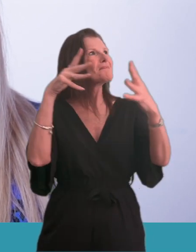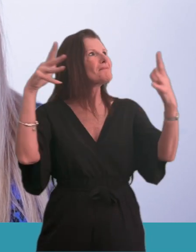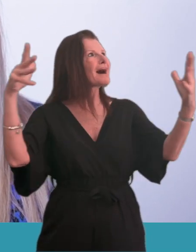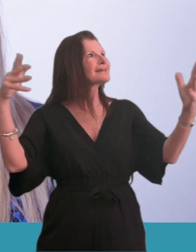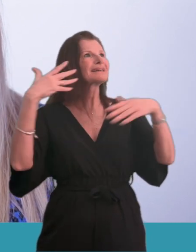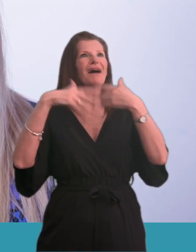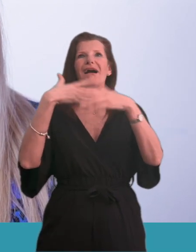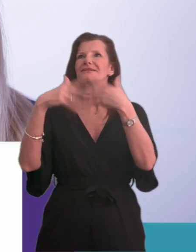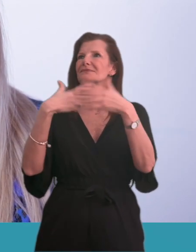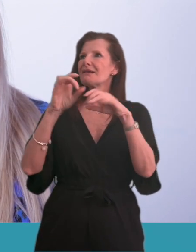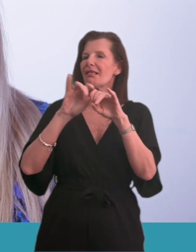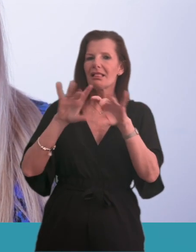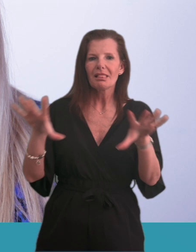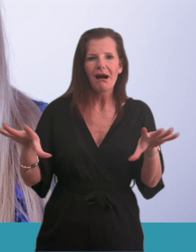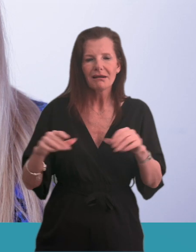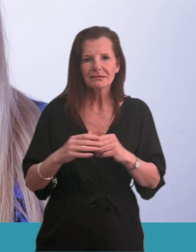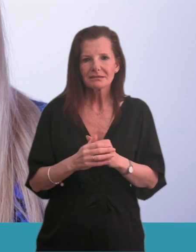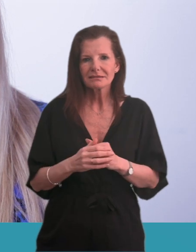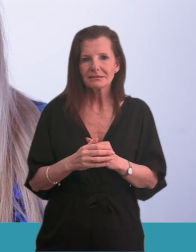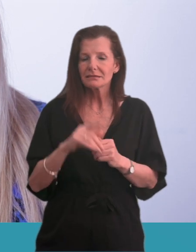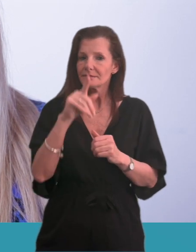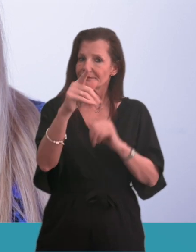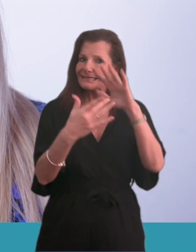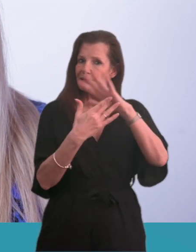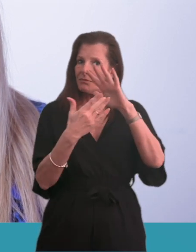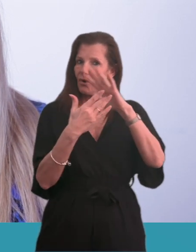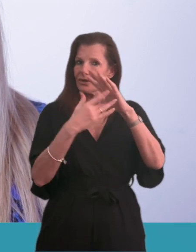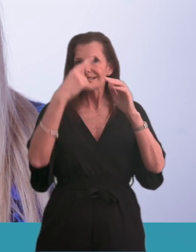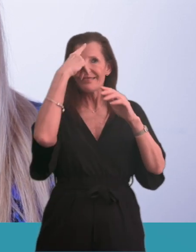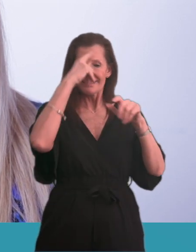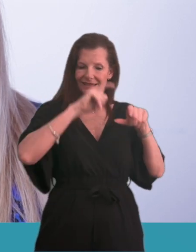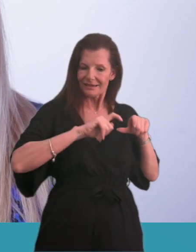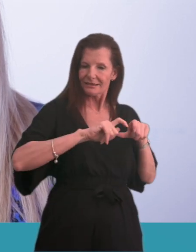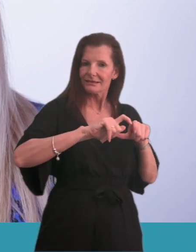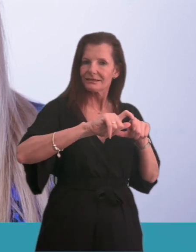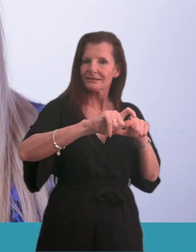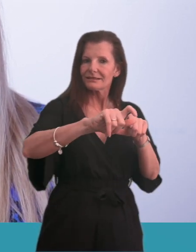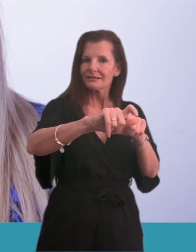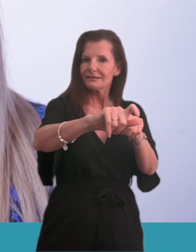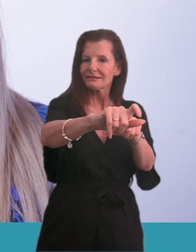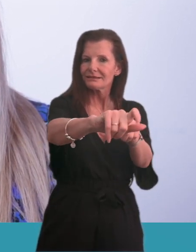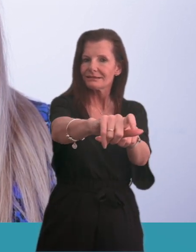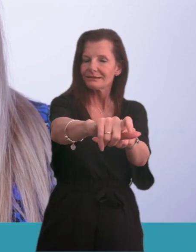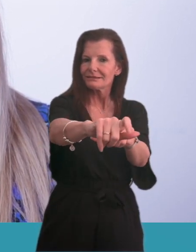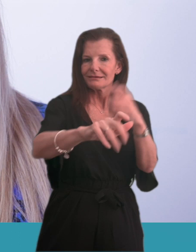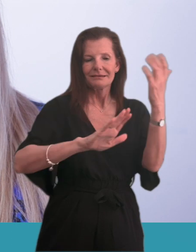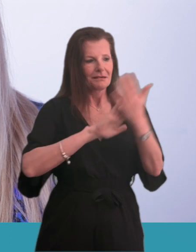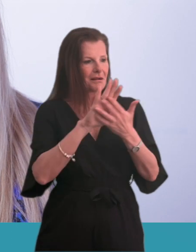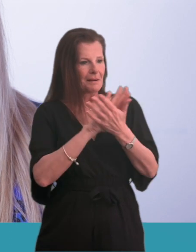hospital. We should think carefully about sustainability when designing new hospital facilities. Sustainability means